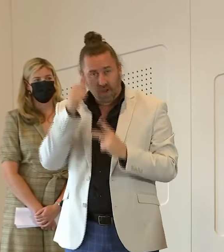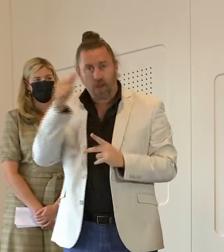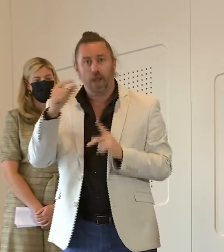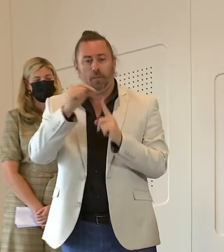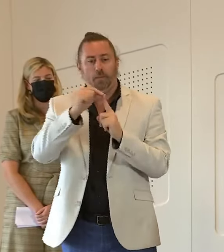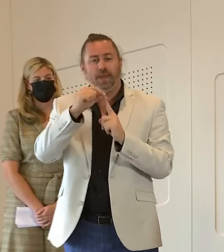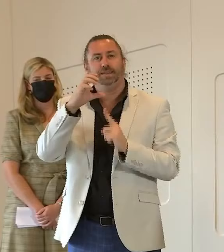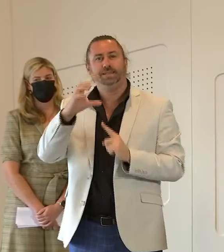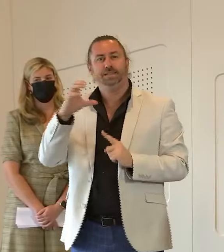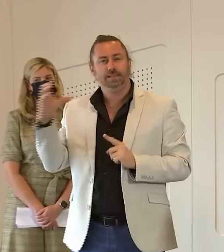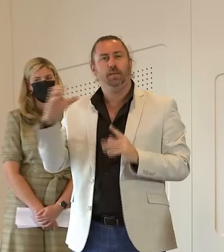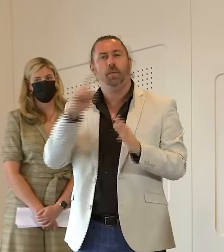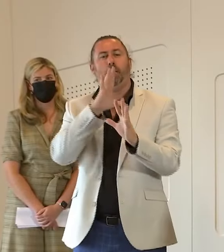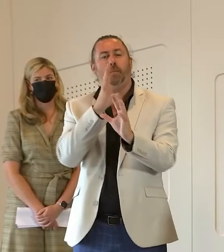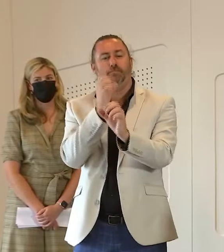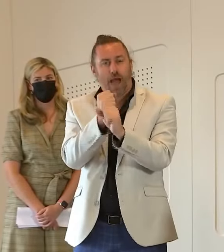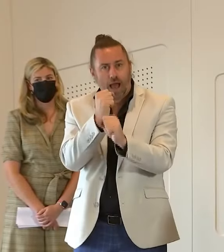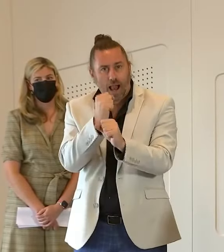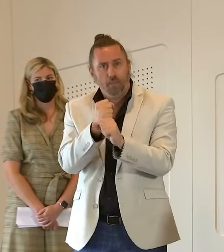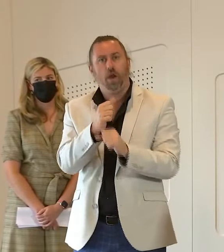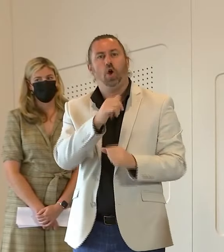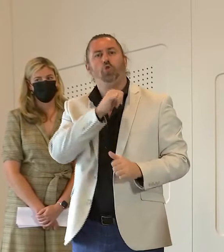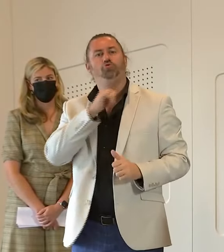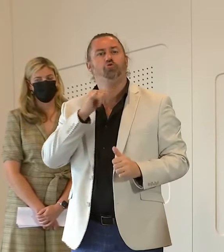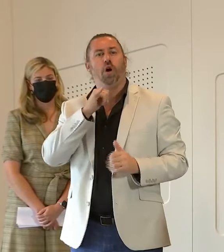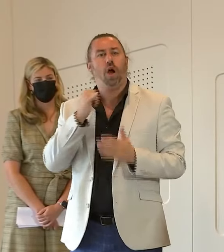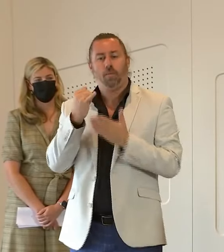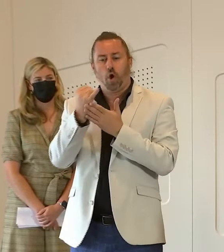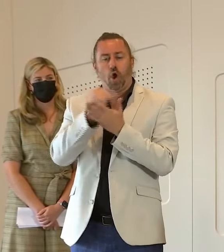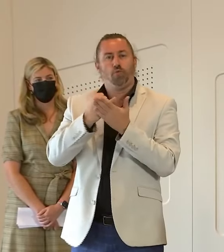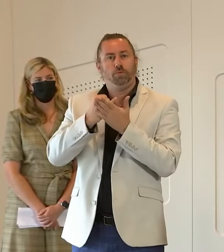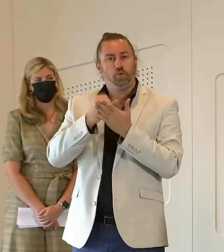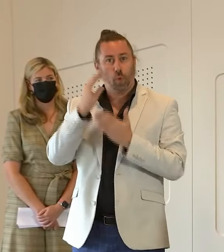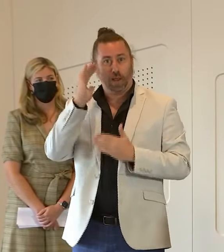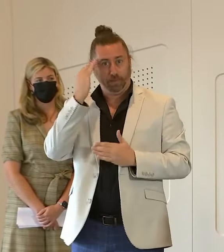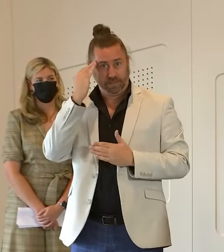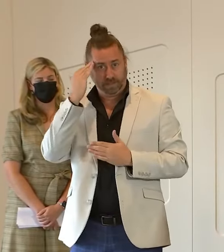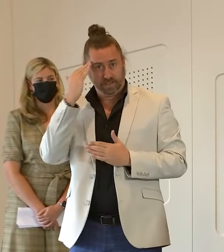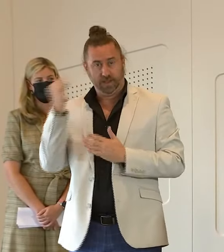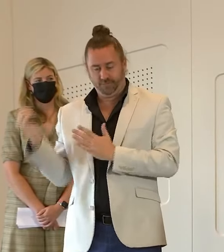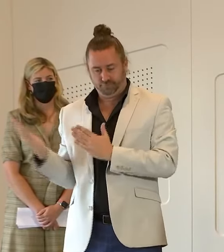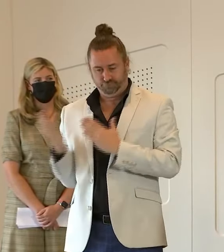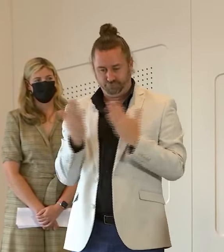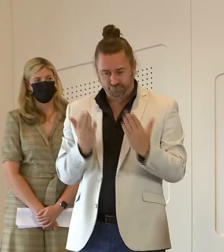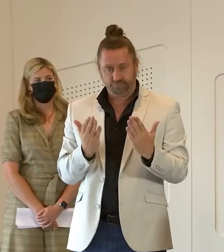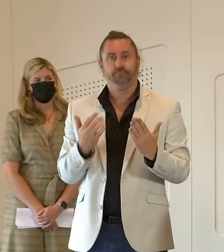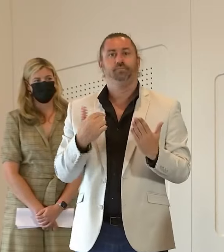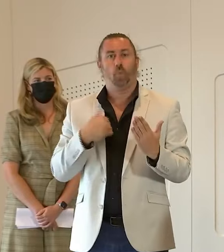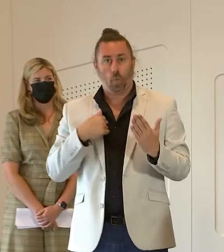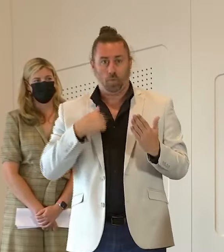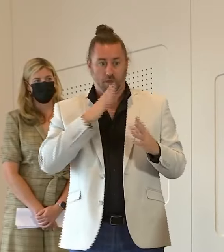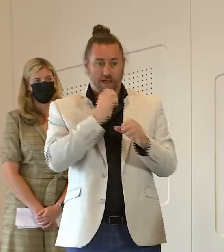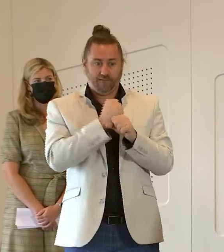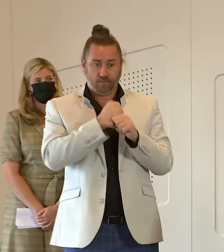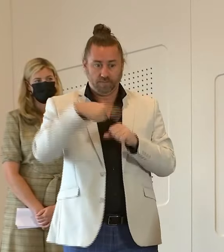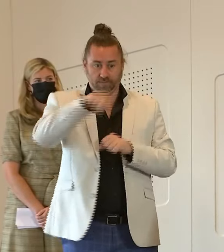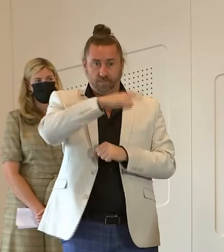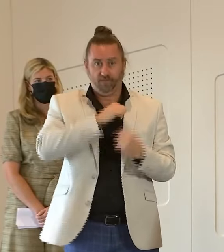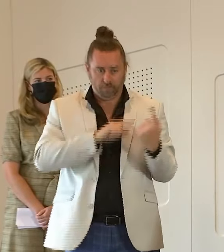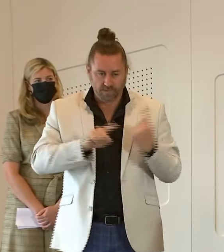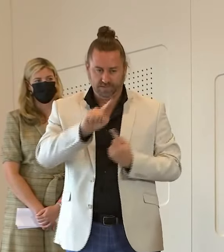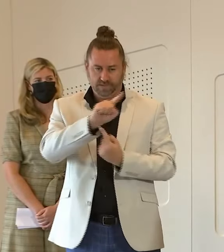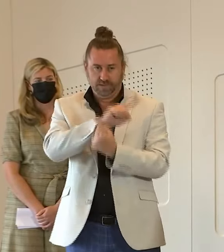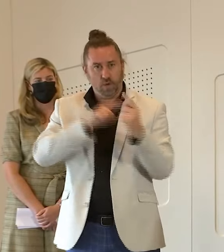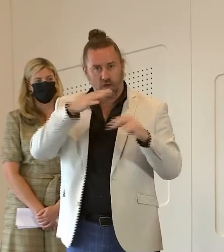parliamentary crime and corruption committee uh delivered last month i can report that today cabinet carefully considered